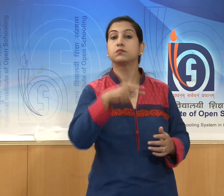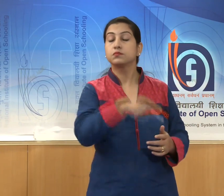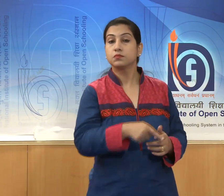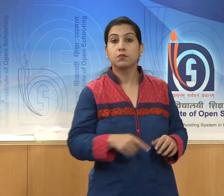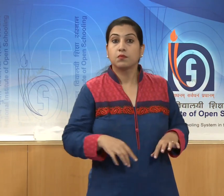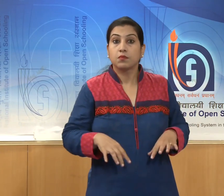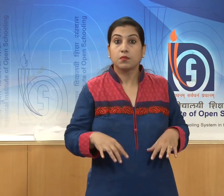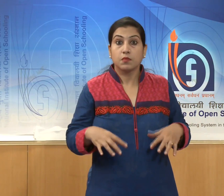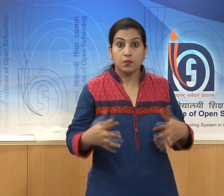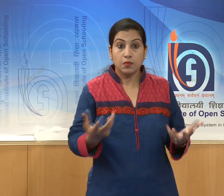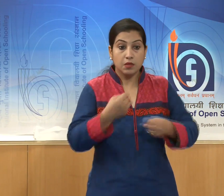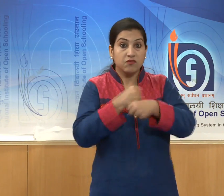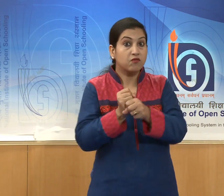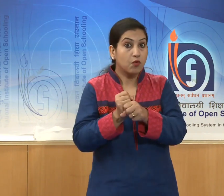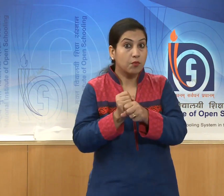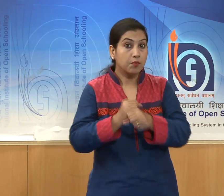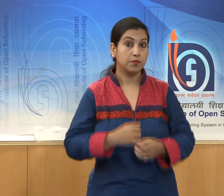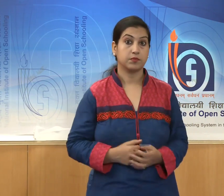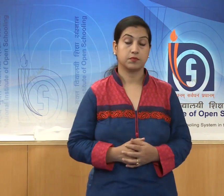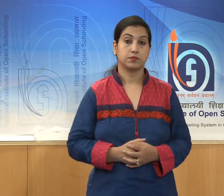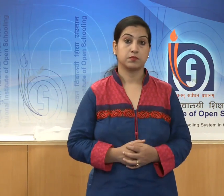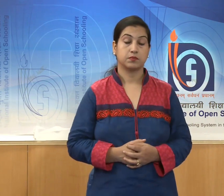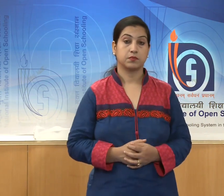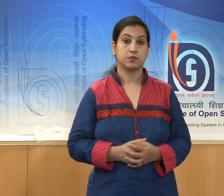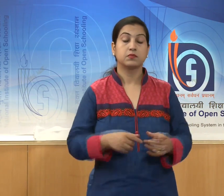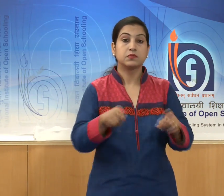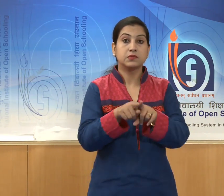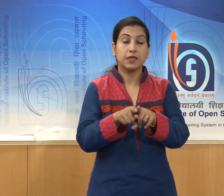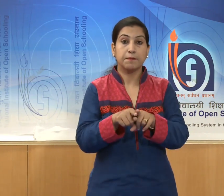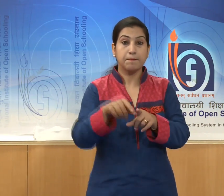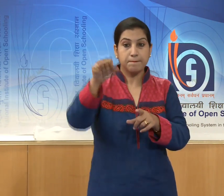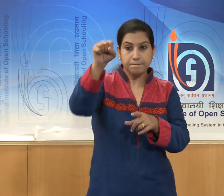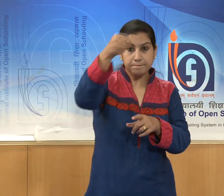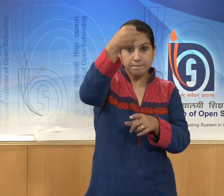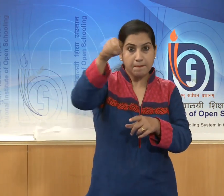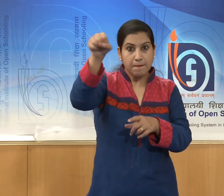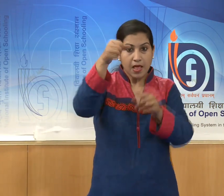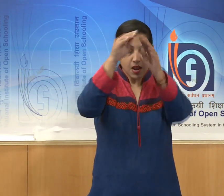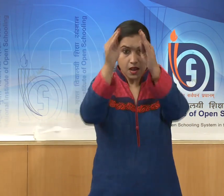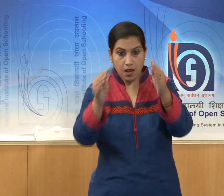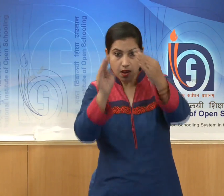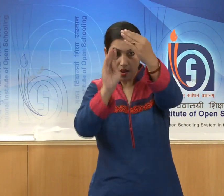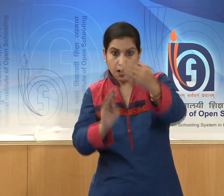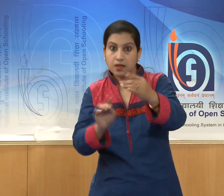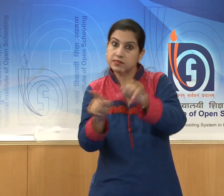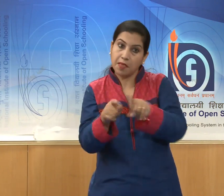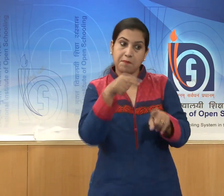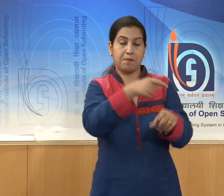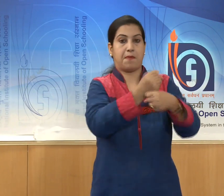of a bale shaped inverted lotus